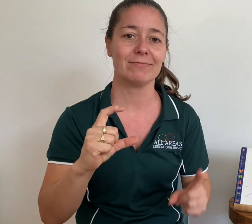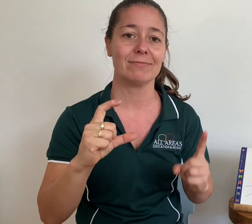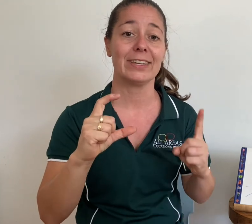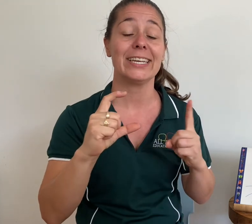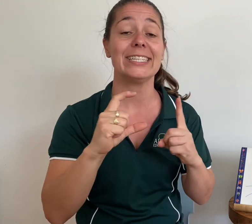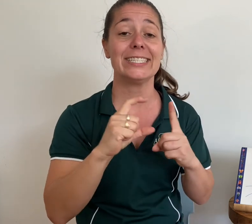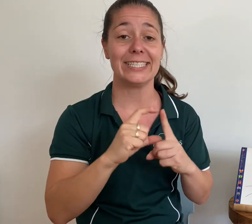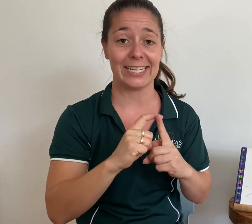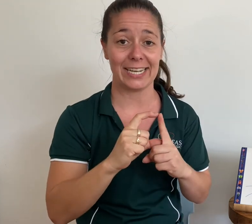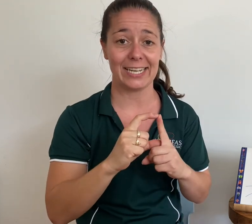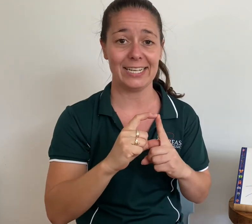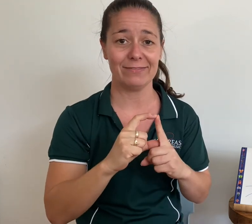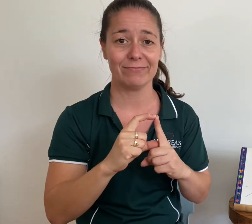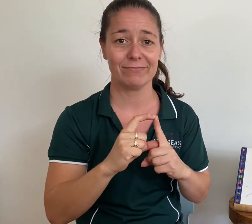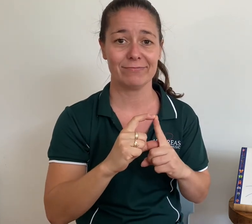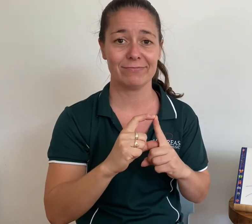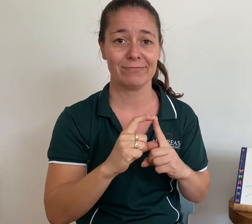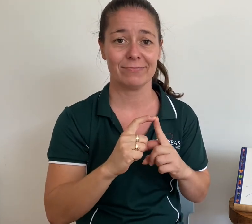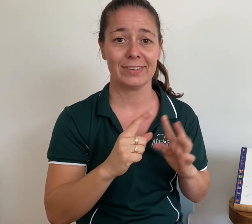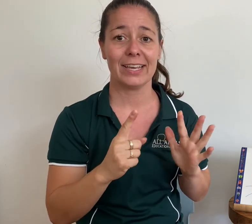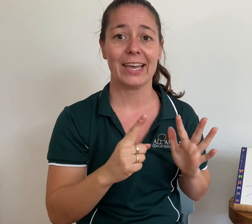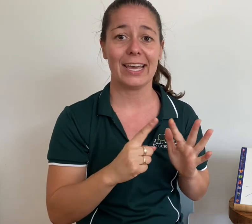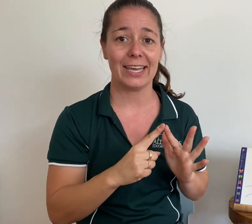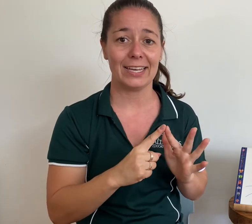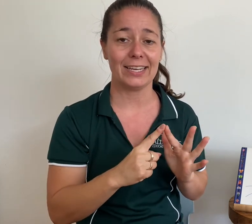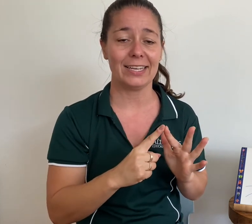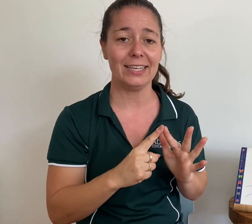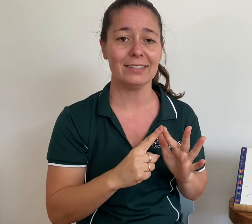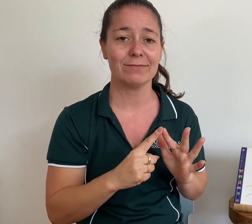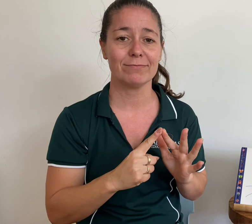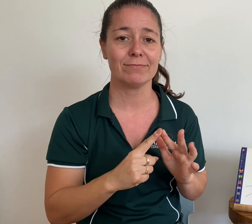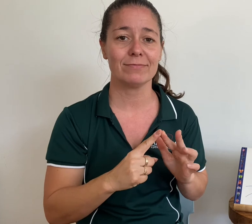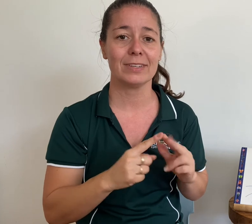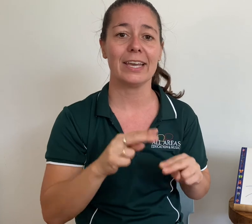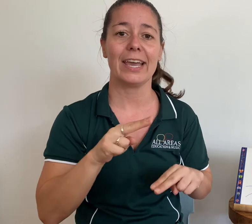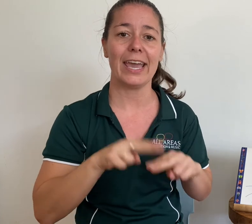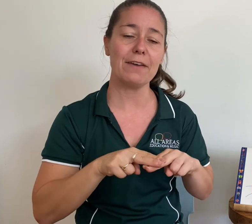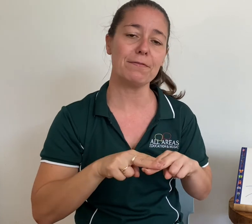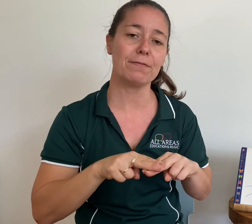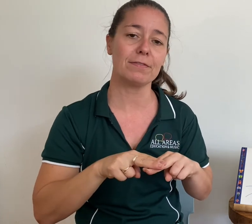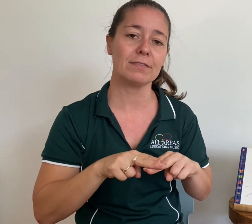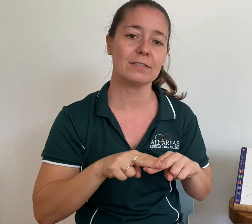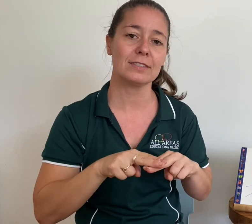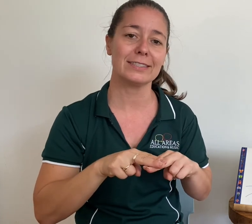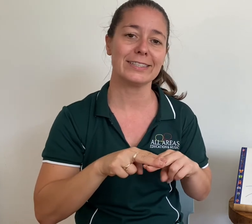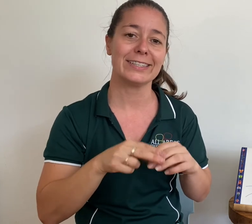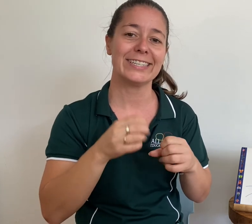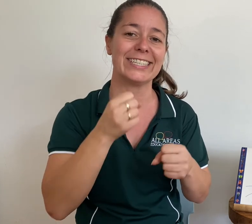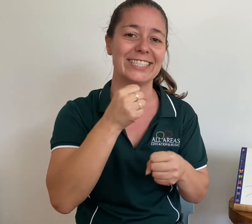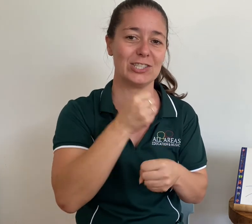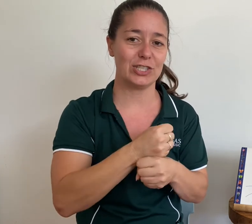D, E, F, G,